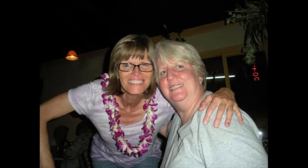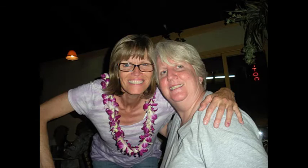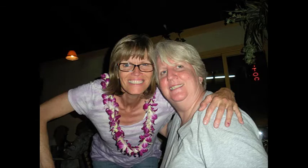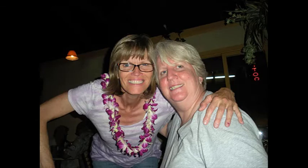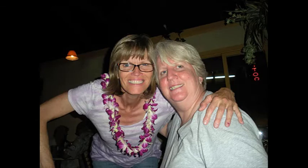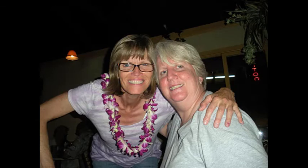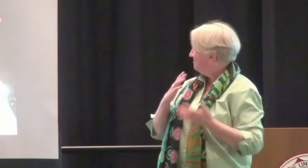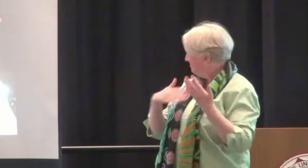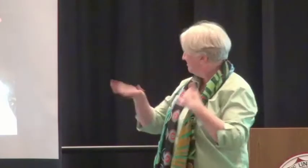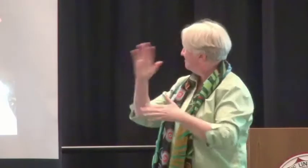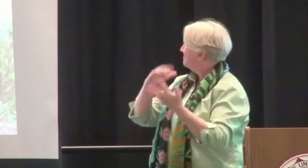Together.